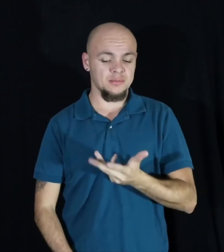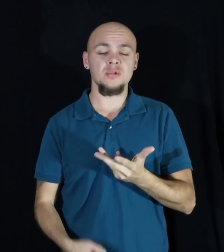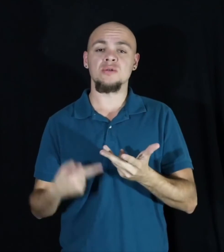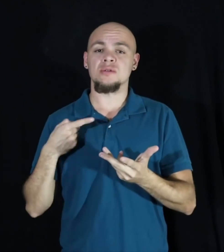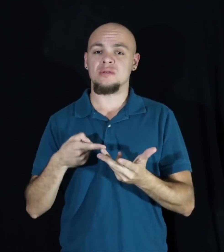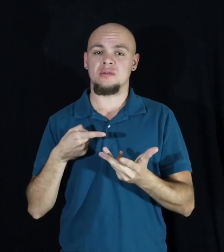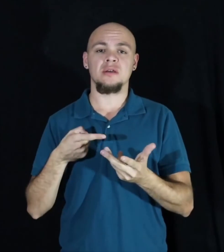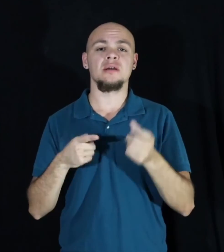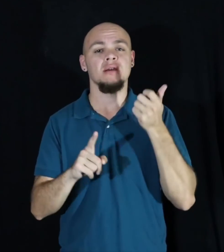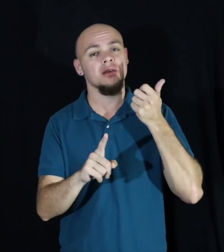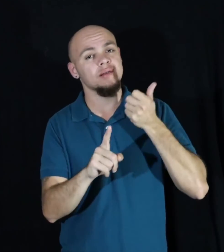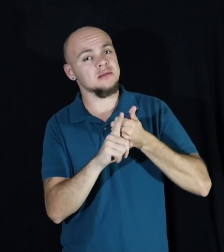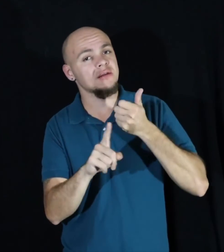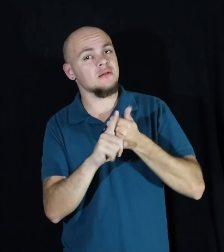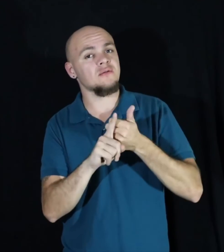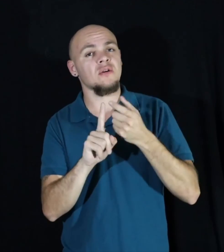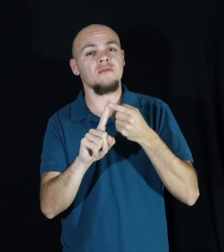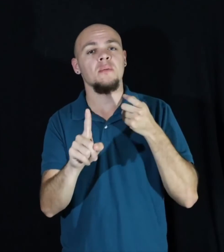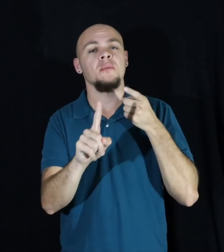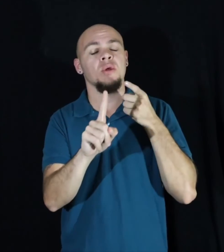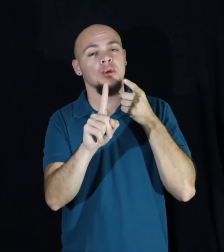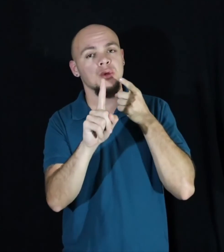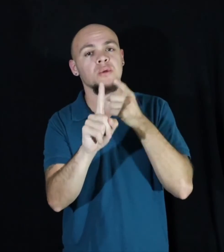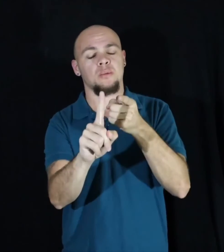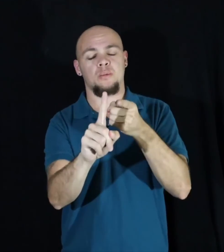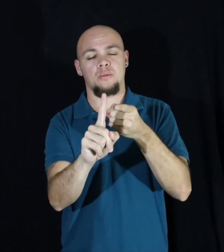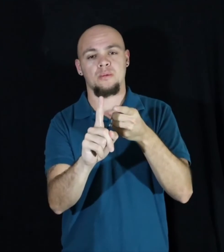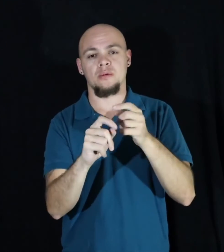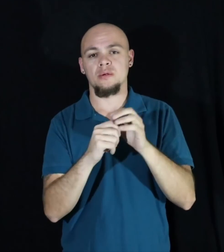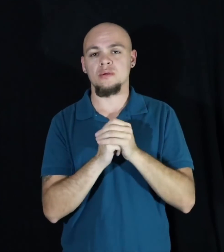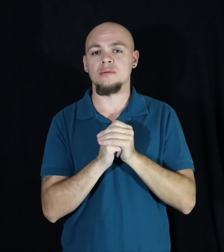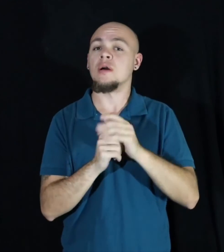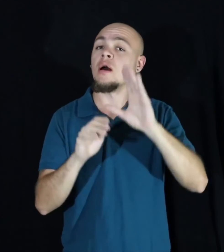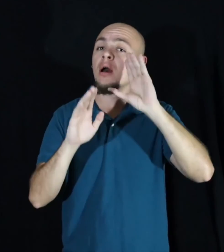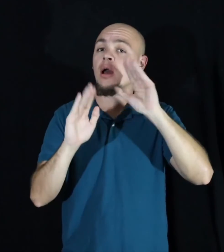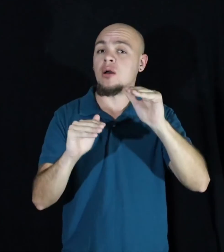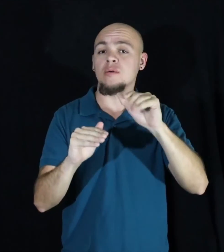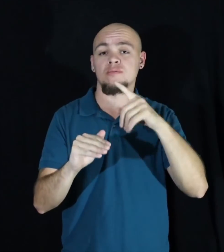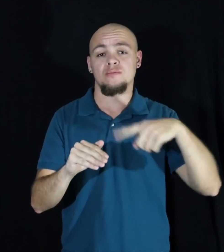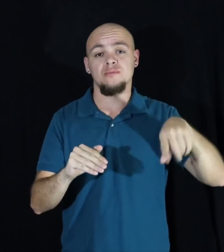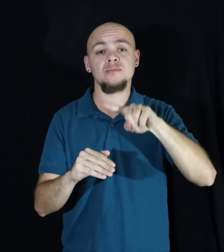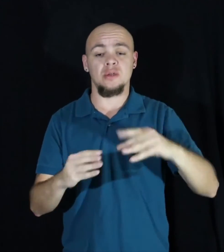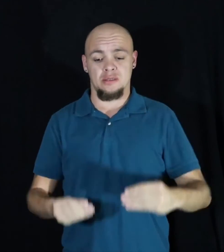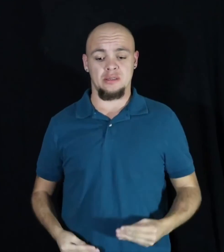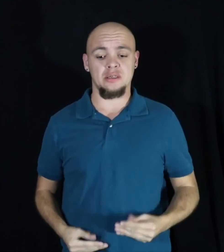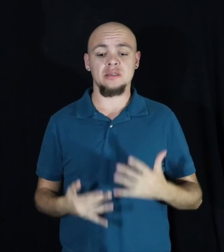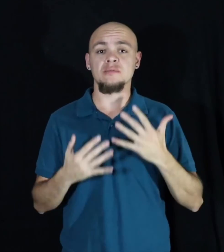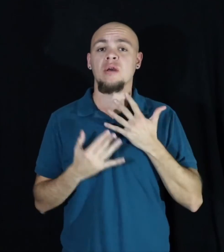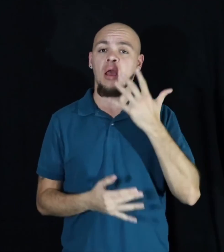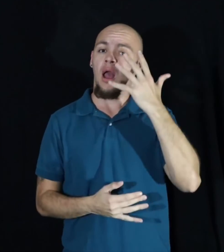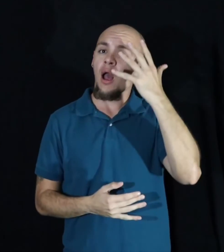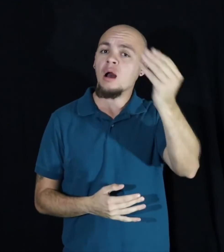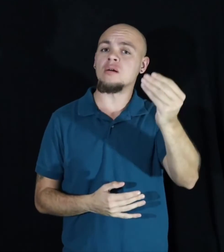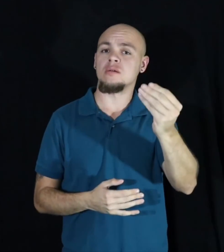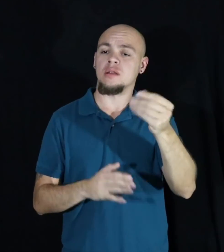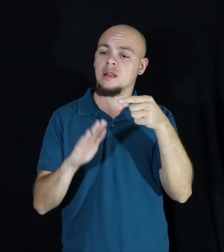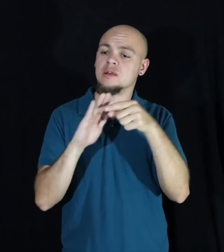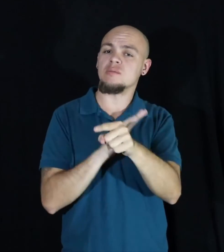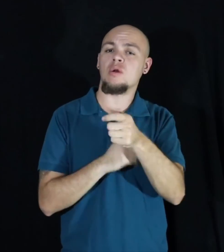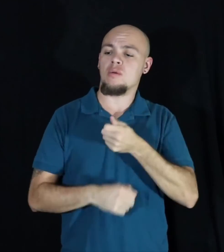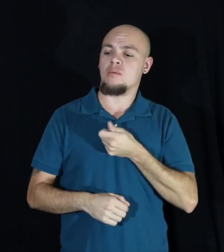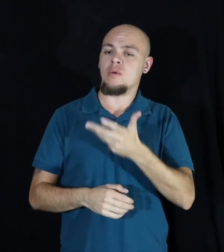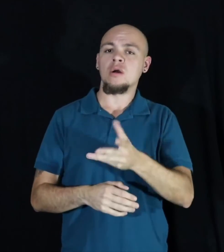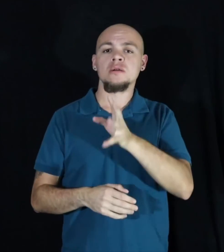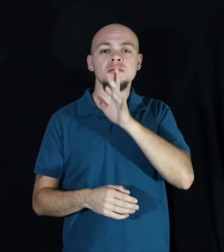It must come from you. And I hope that I have inspired you to go out and explore poetry,